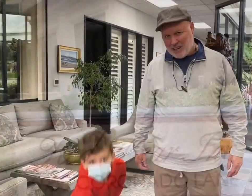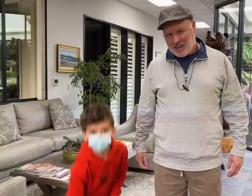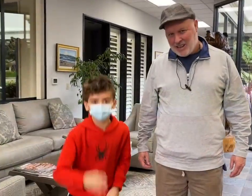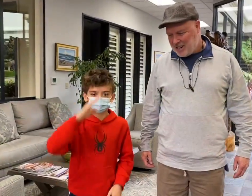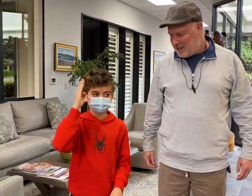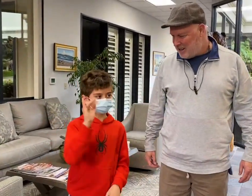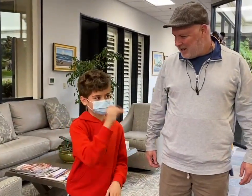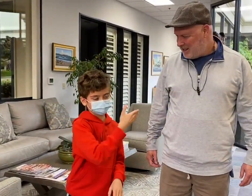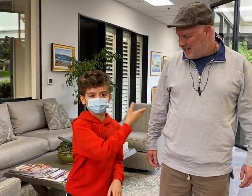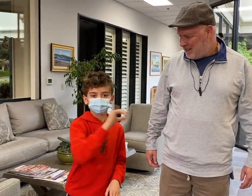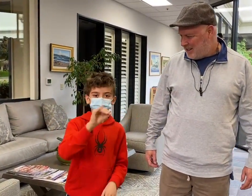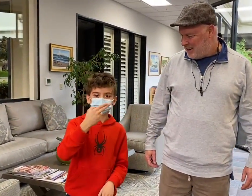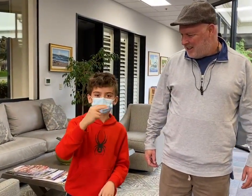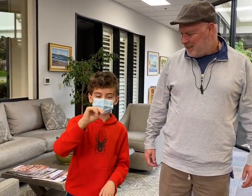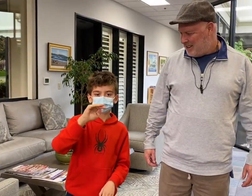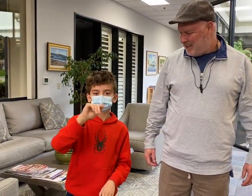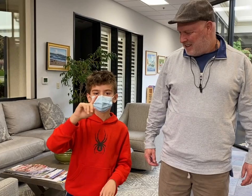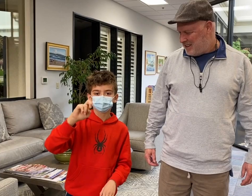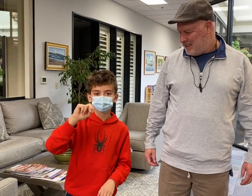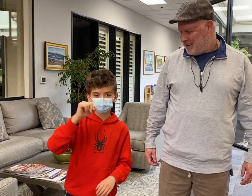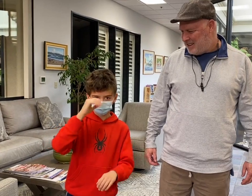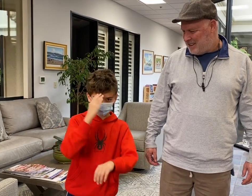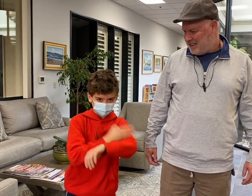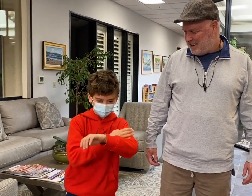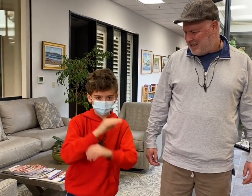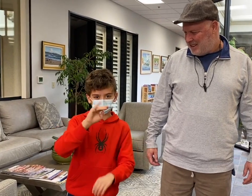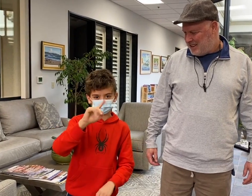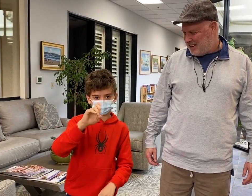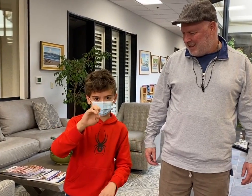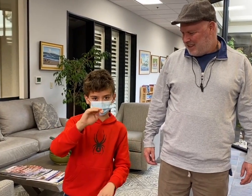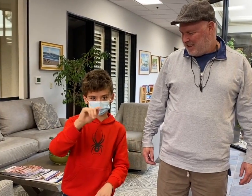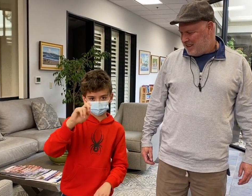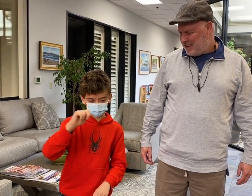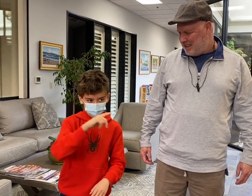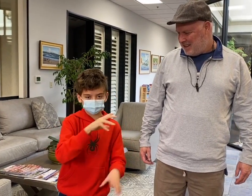This is John Madden's son, Mike Madden, the owner here at Goldline.